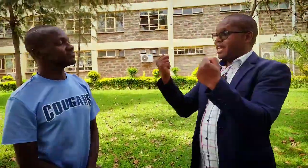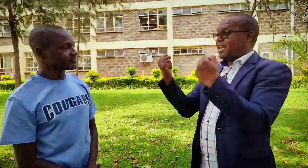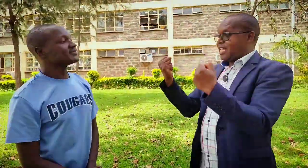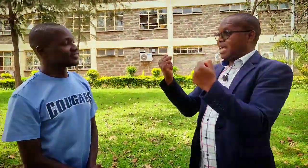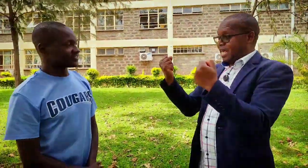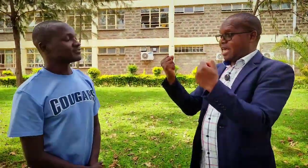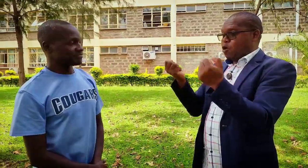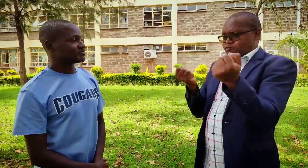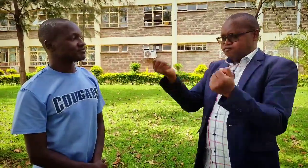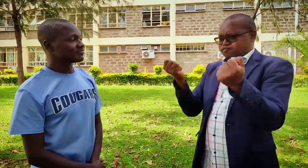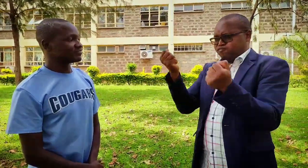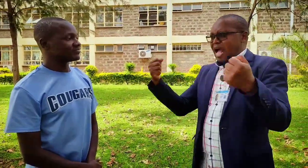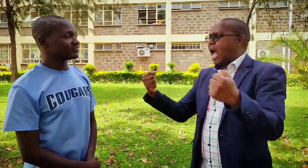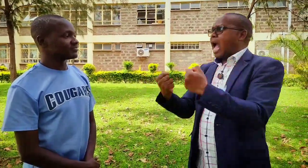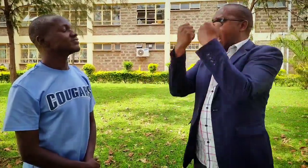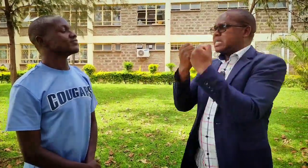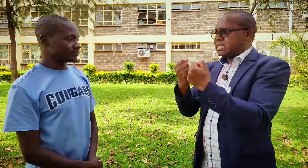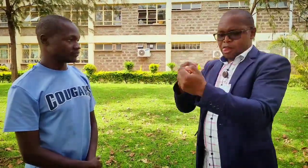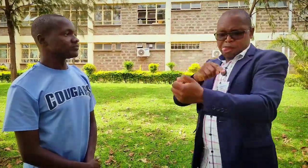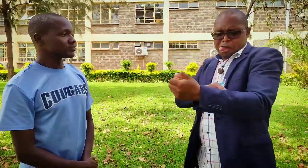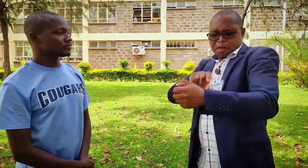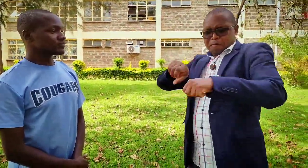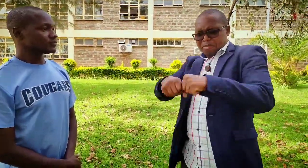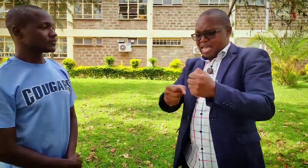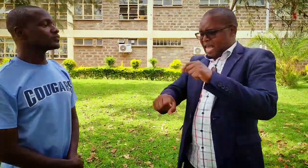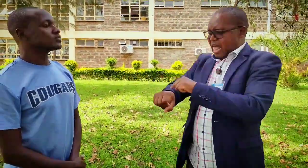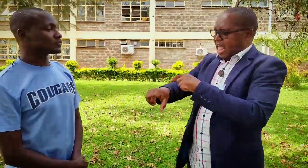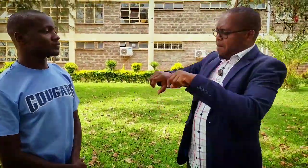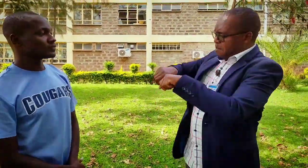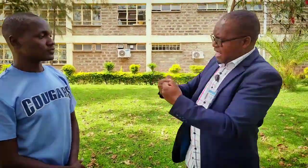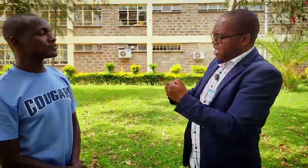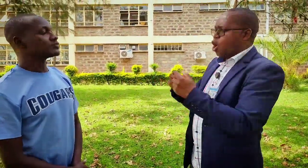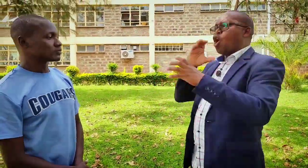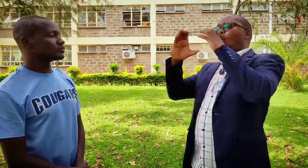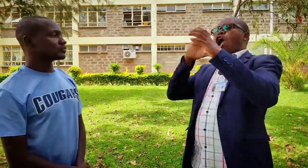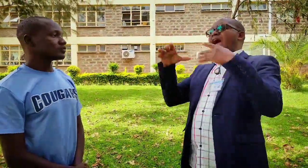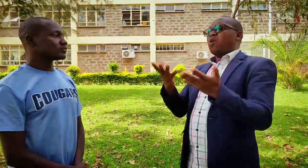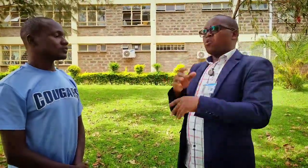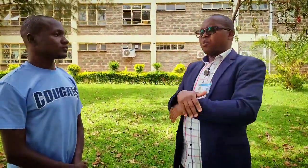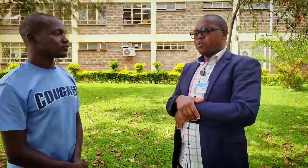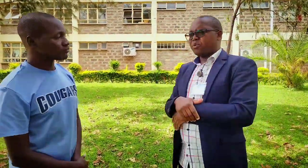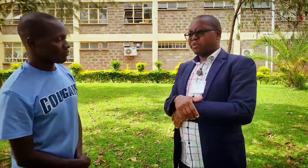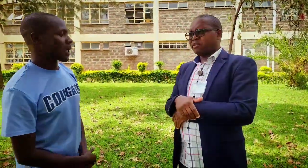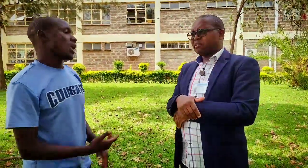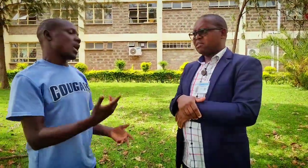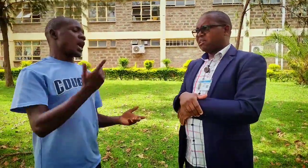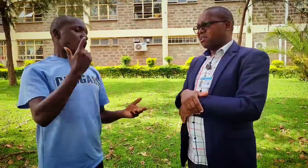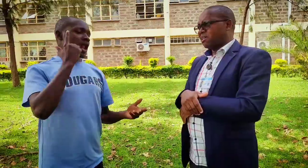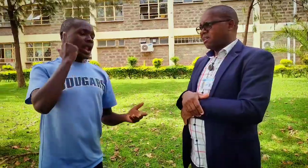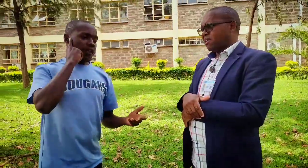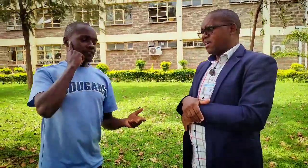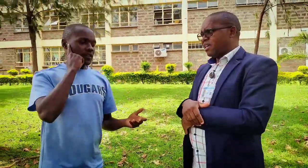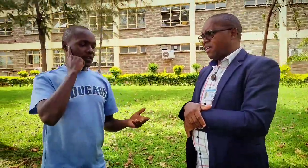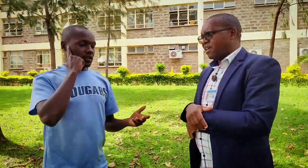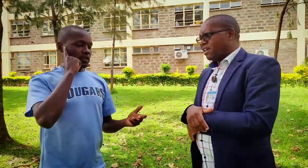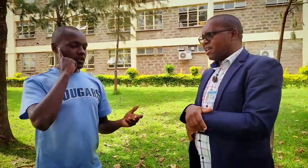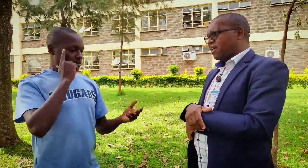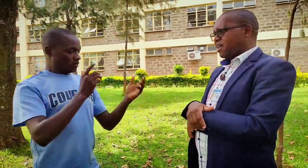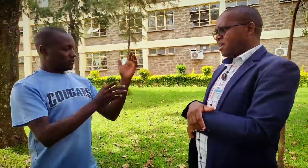if possible maybe a deaf person gets an accident and break the hand how will this deaf person communicate